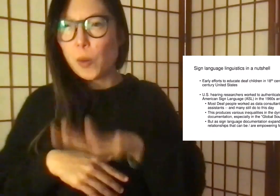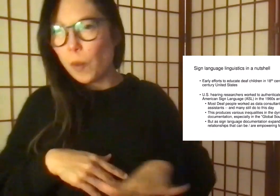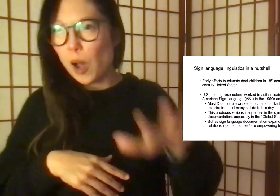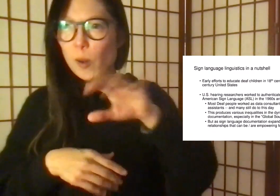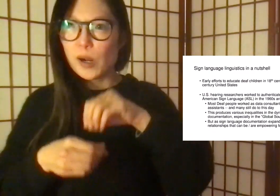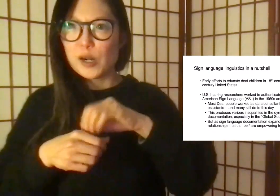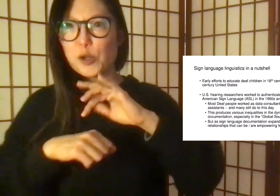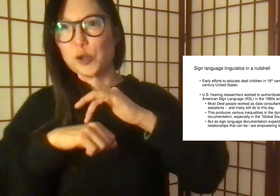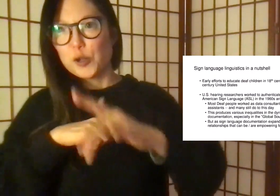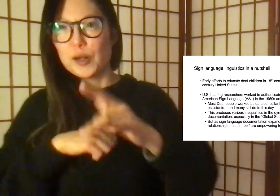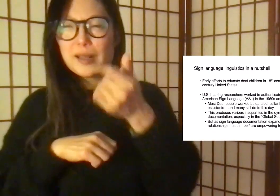as a teaching methods.